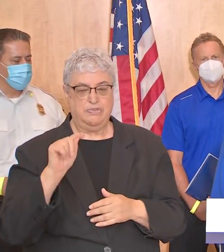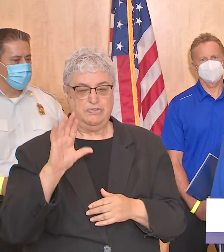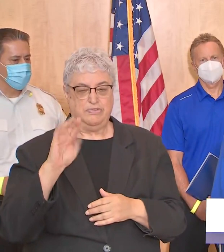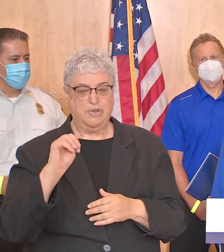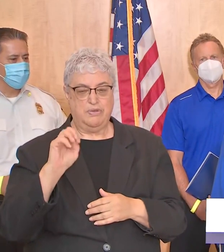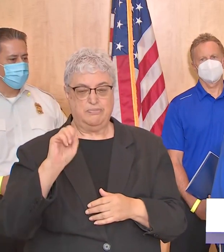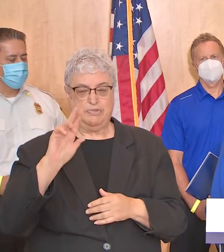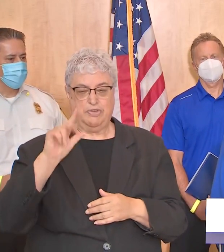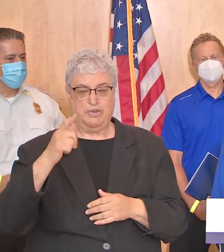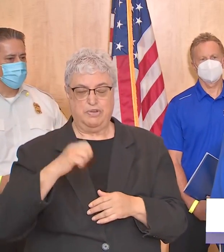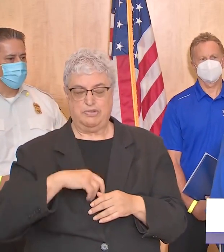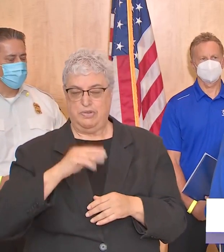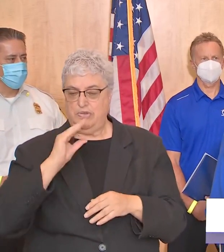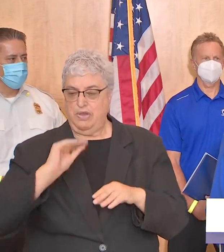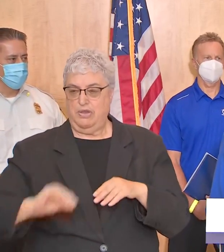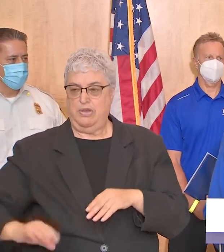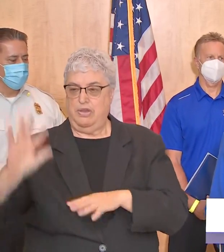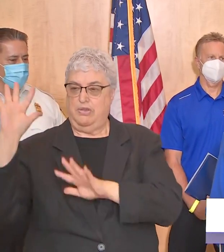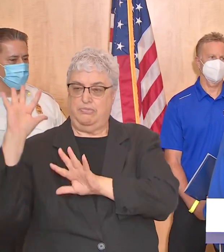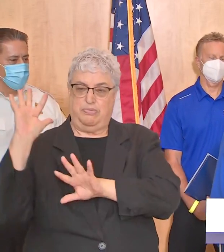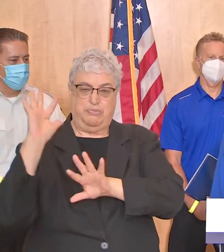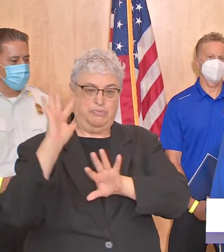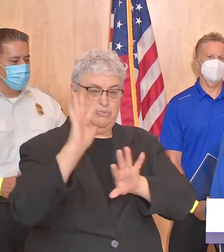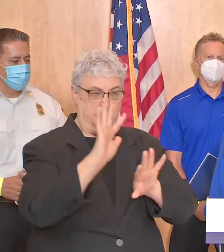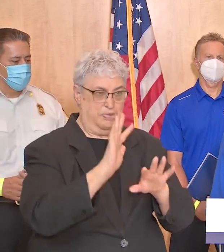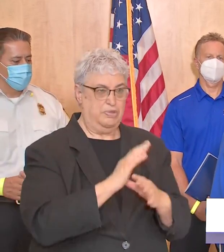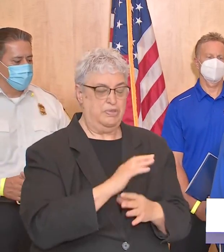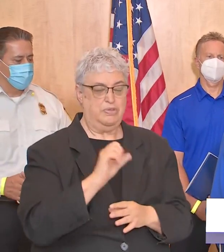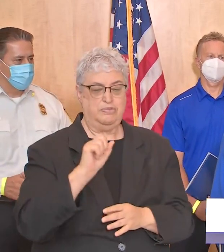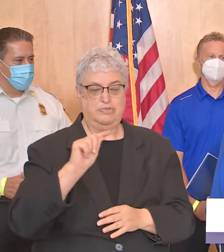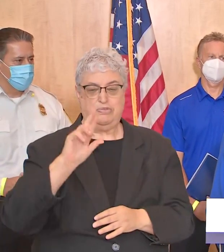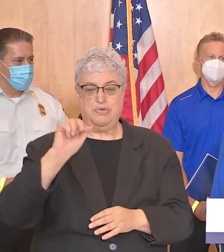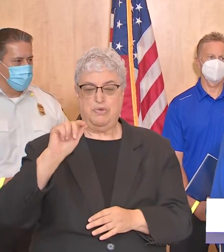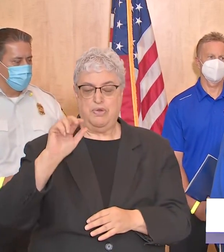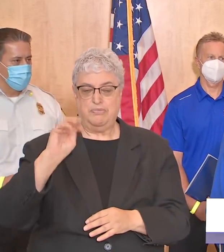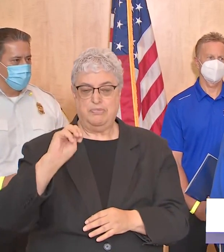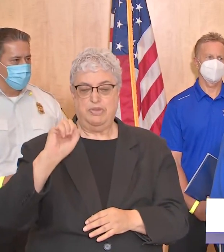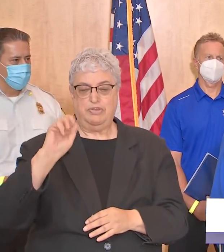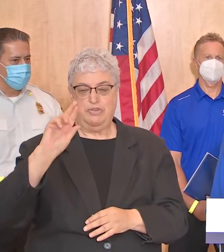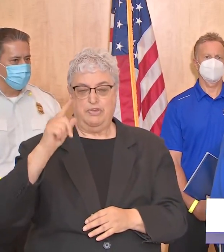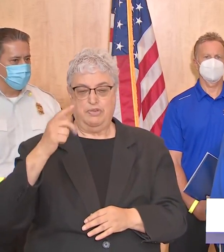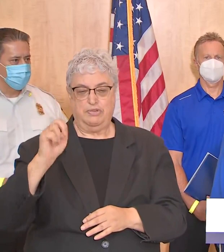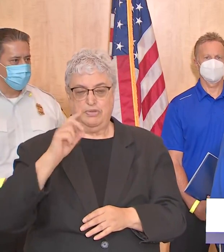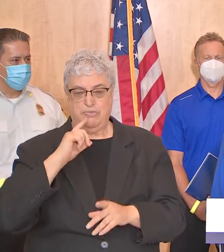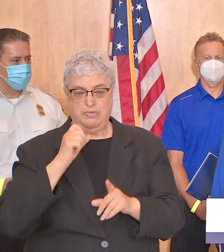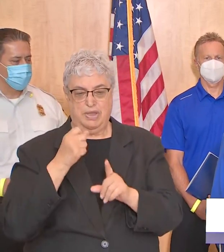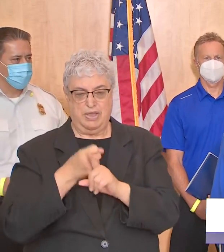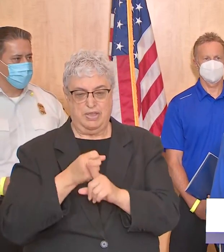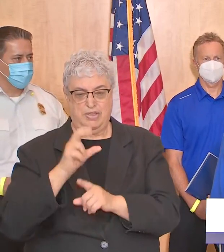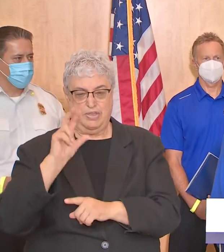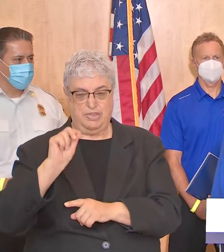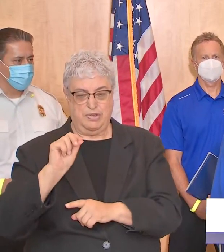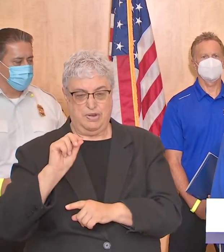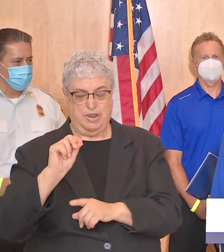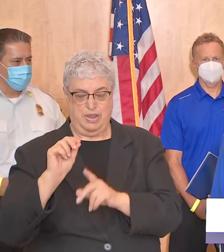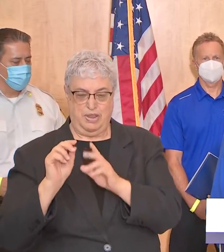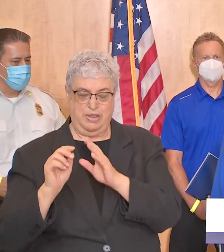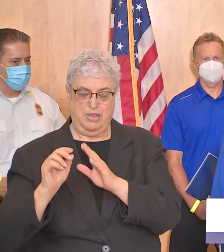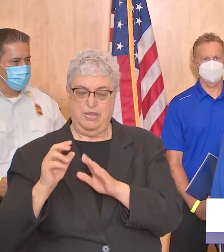always important if there's a shift and you know there's some indication the storm surge for example in the areas that's going to take a direct hit could be 30 miles in